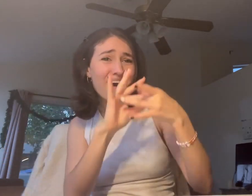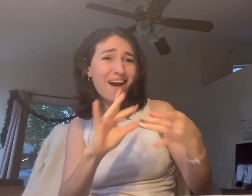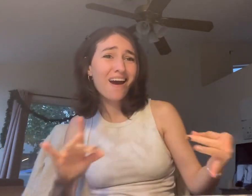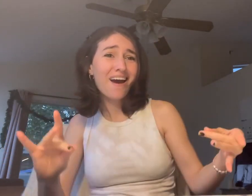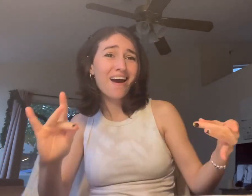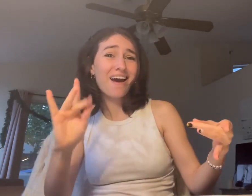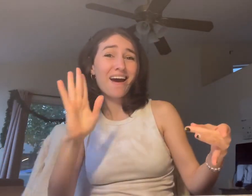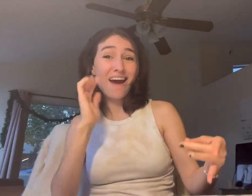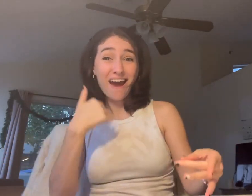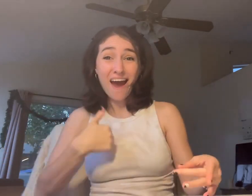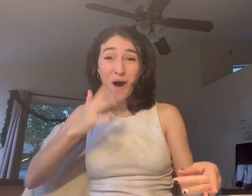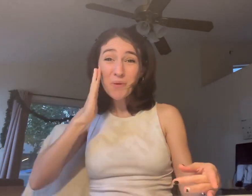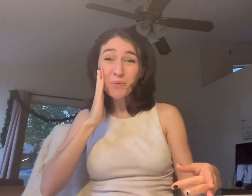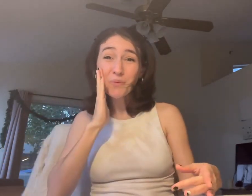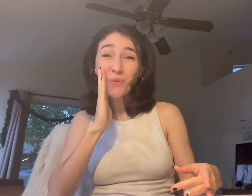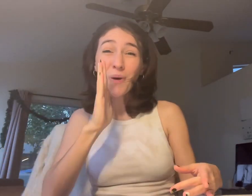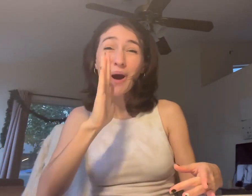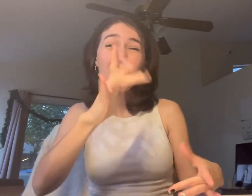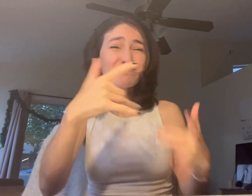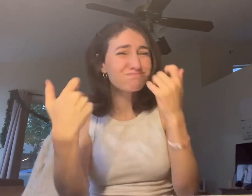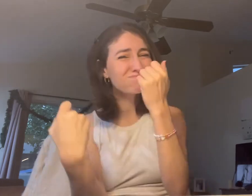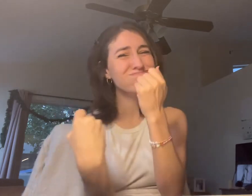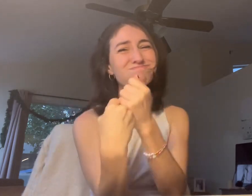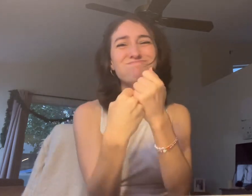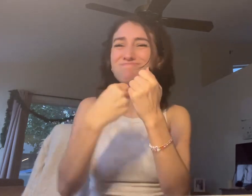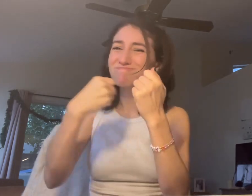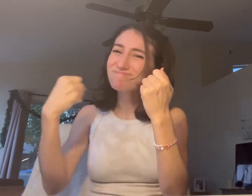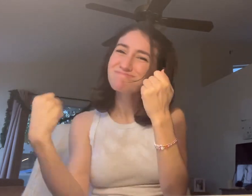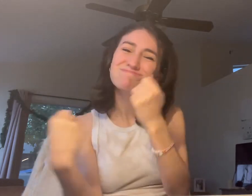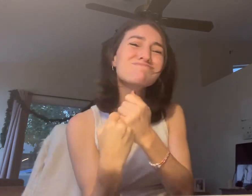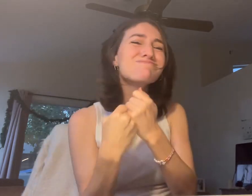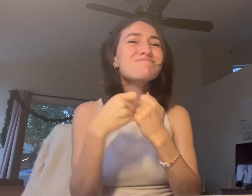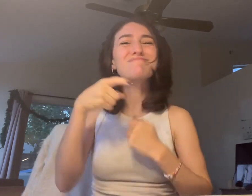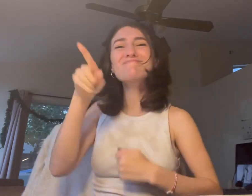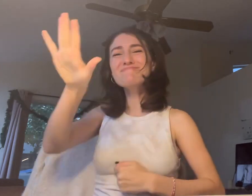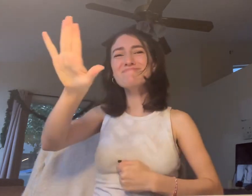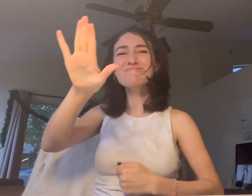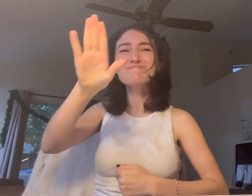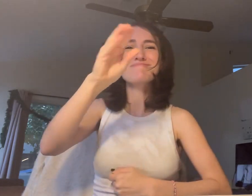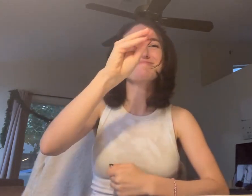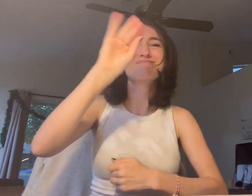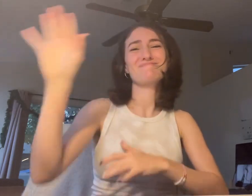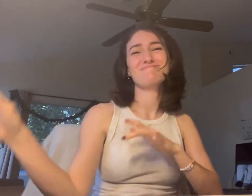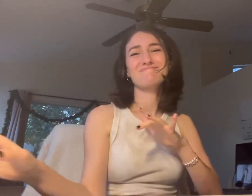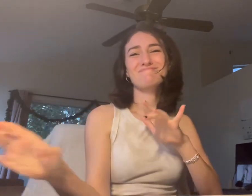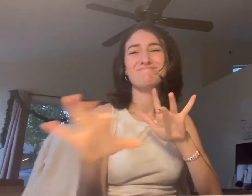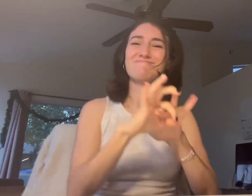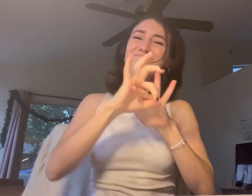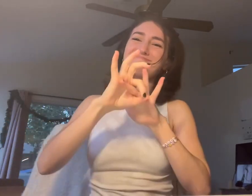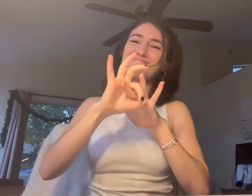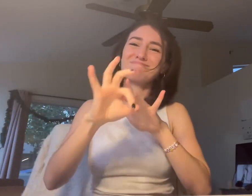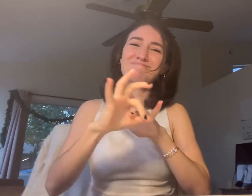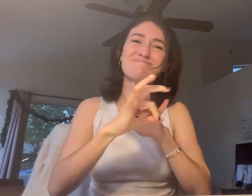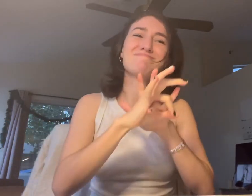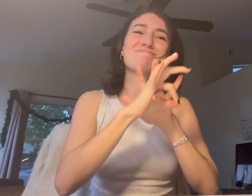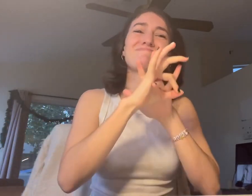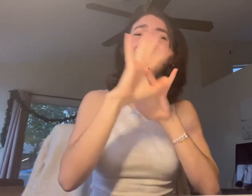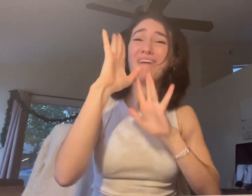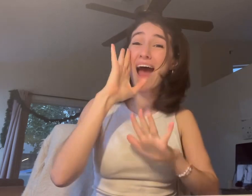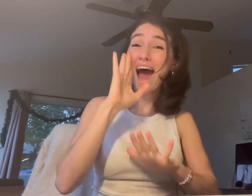I am the pearl of a ring around your fingers. And I